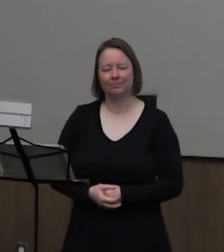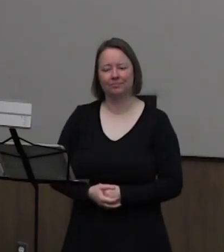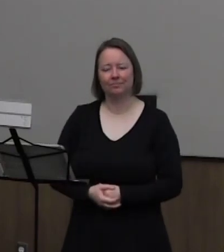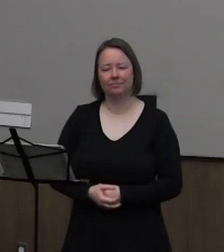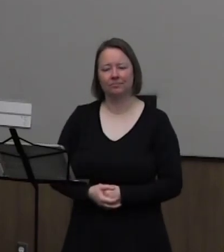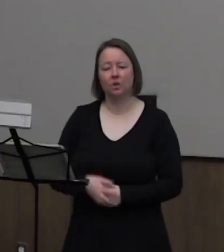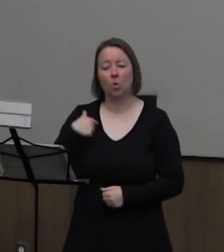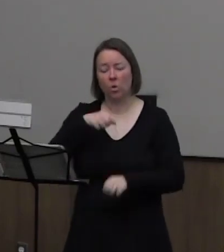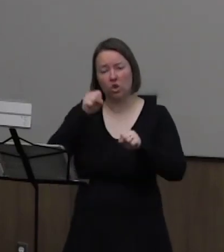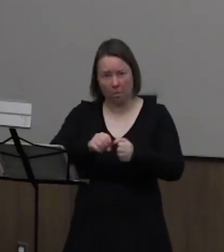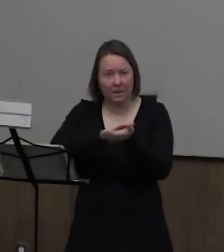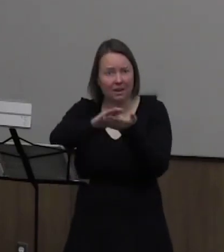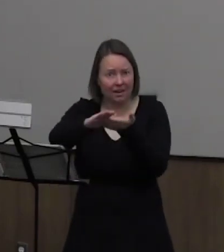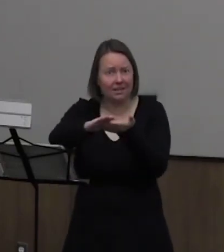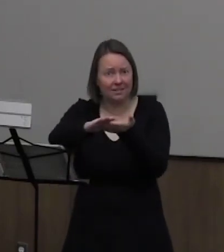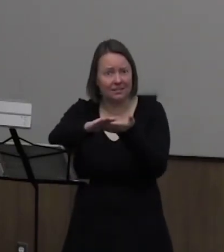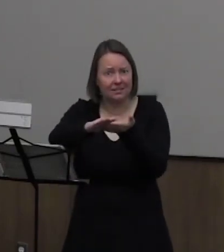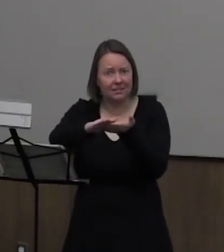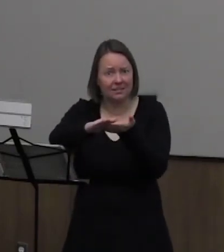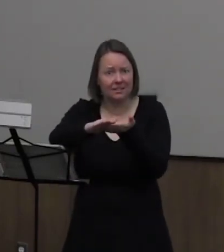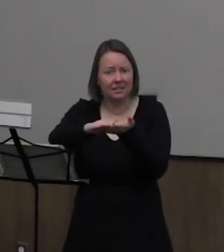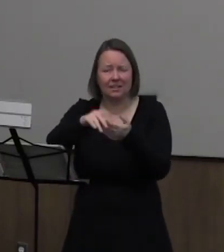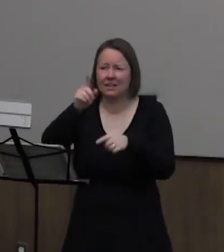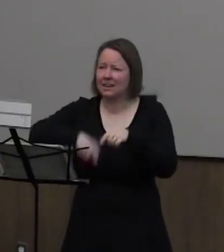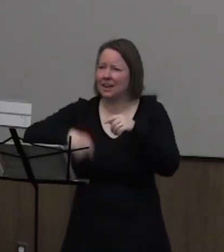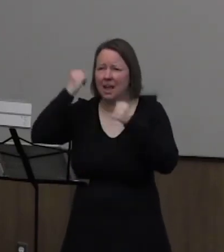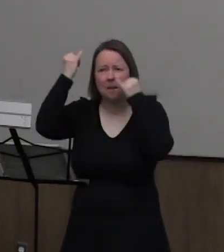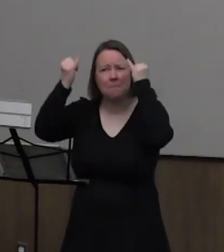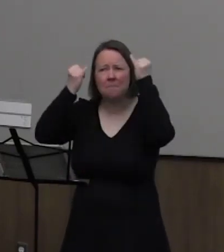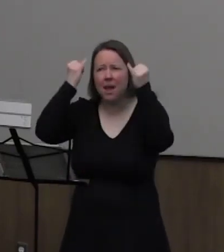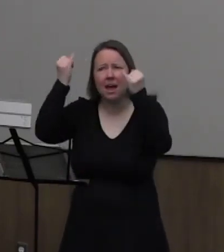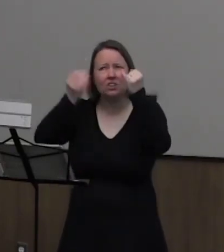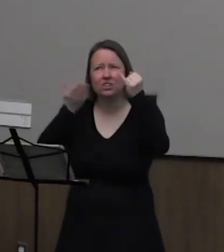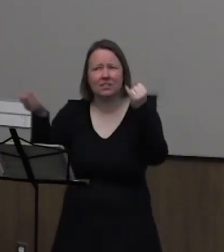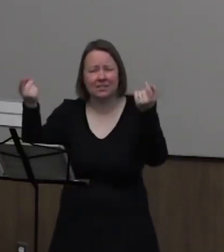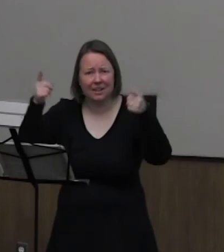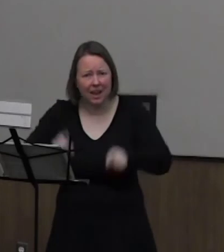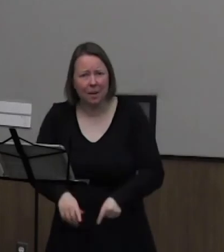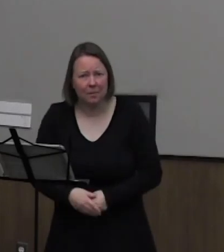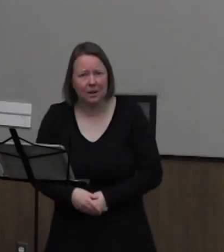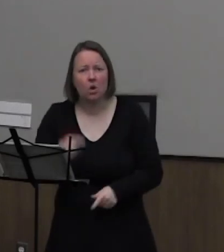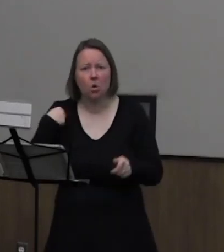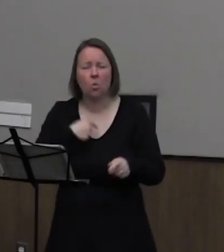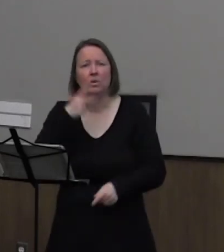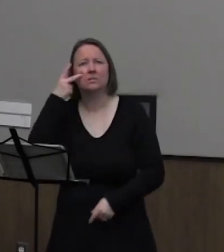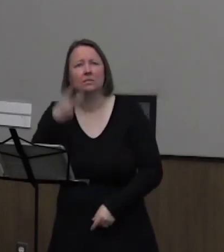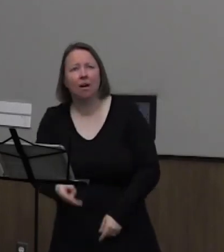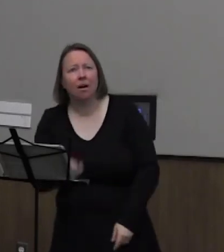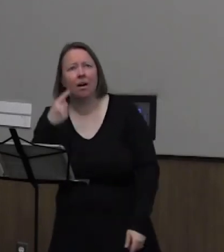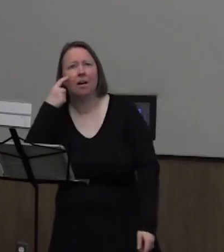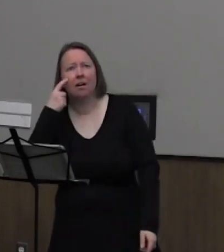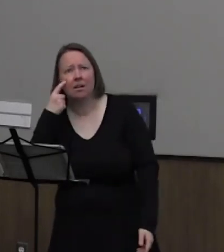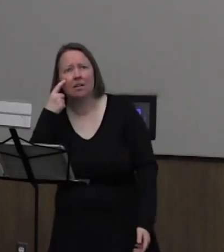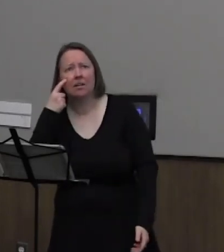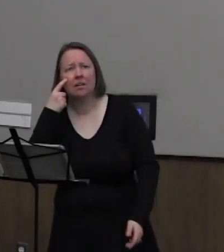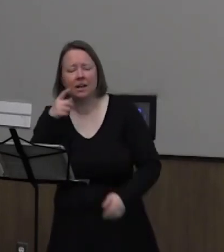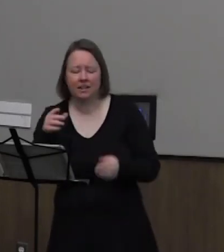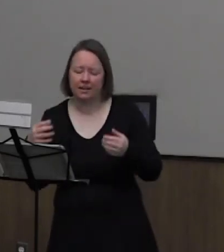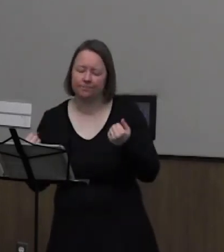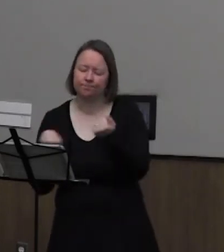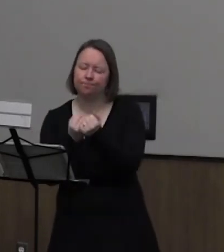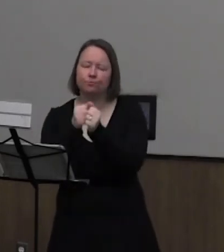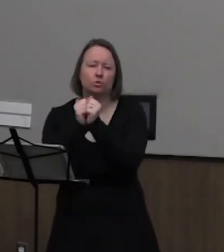We could be kind. The unimaginable had happened and we were witness to it and pulled together in spite of it.